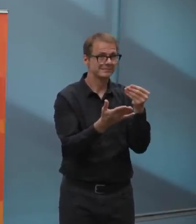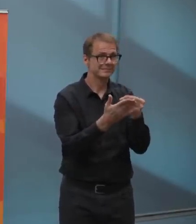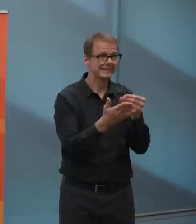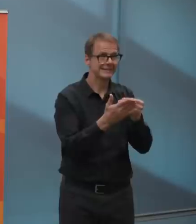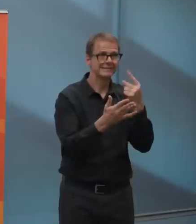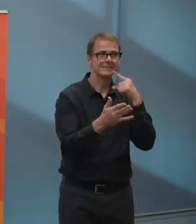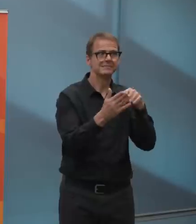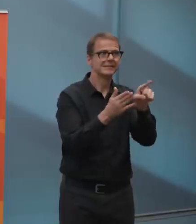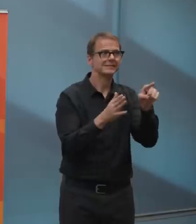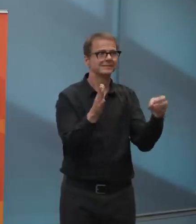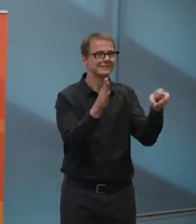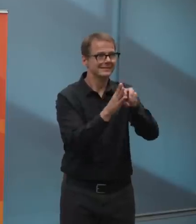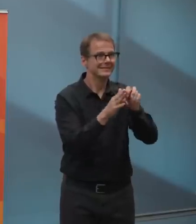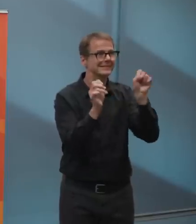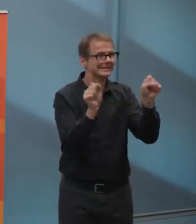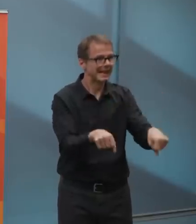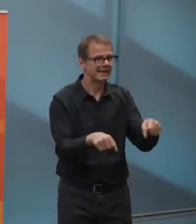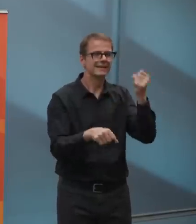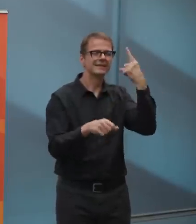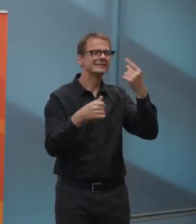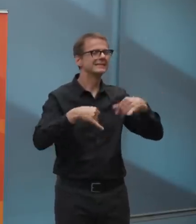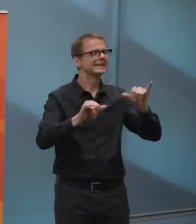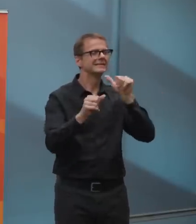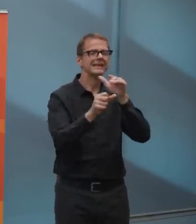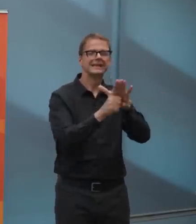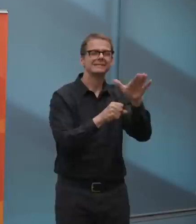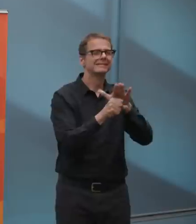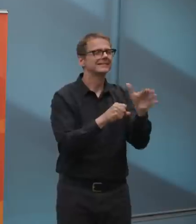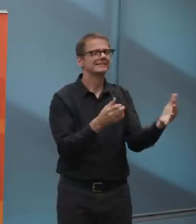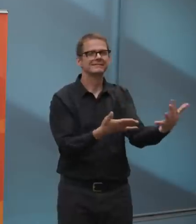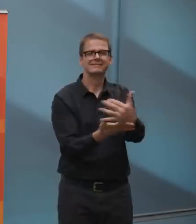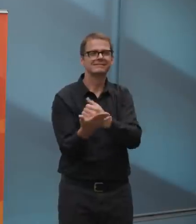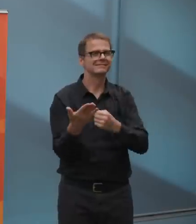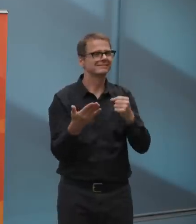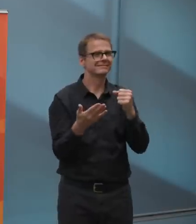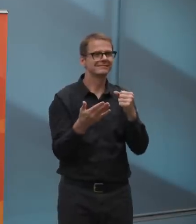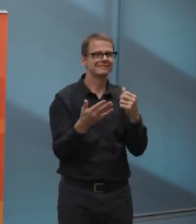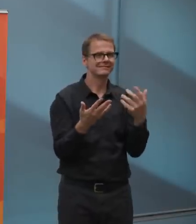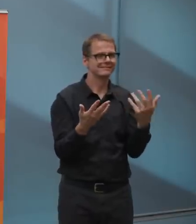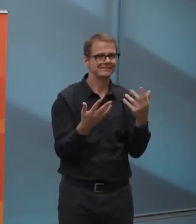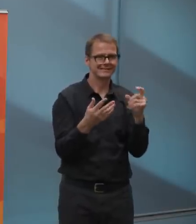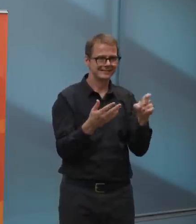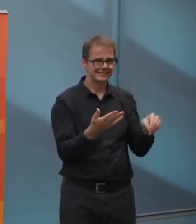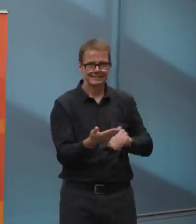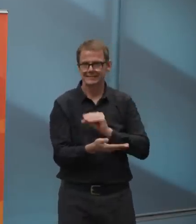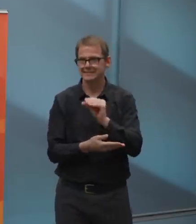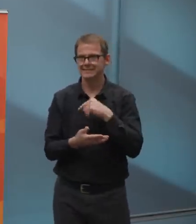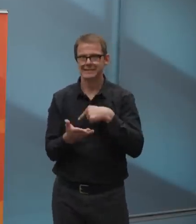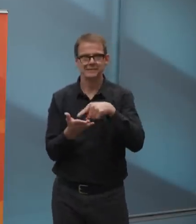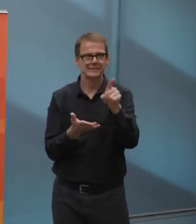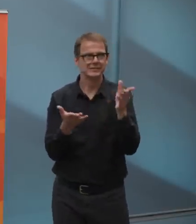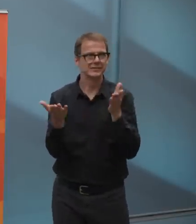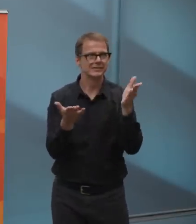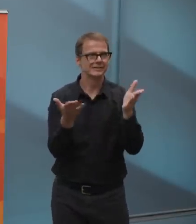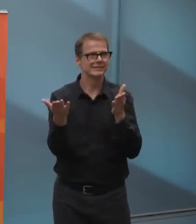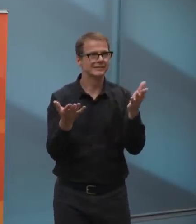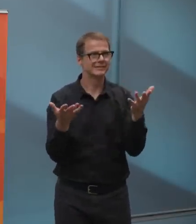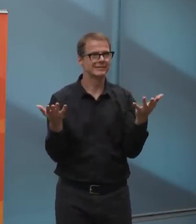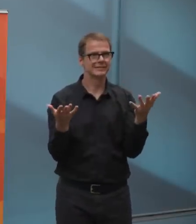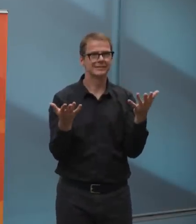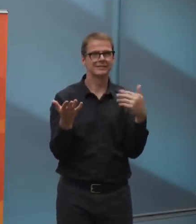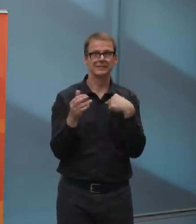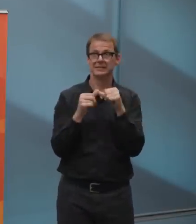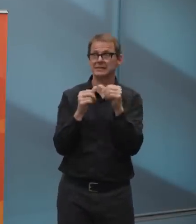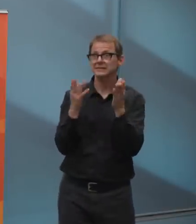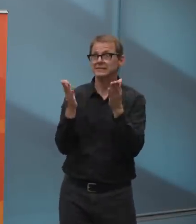like is, um, any order of government having a structural deficit and municipalities have been really solid performers despite